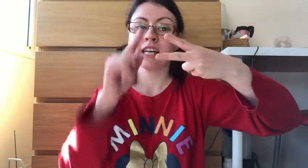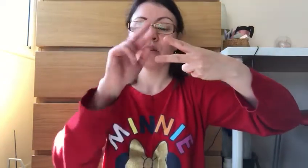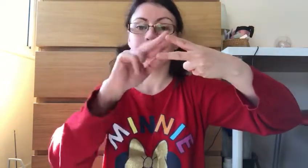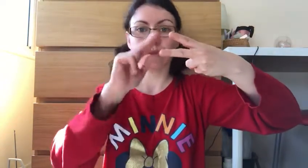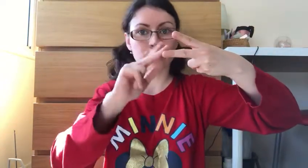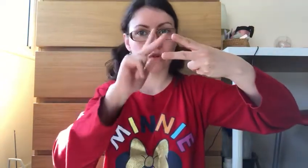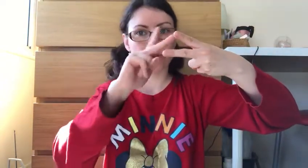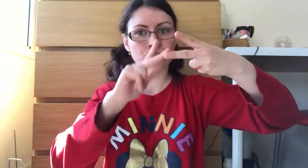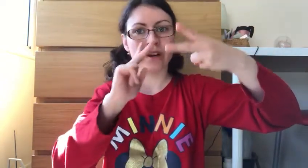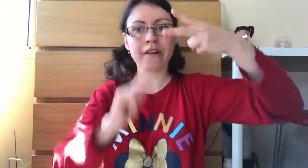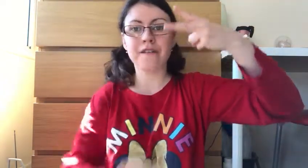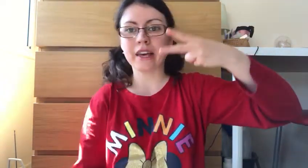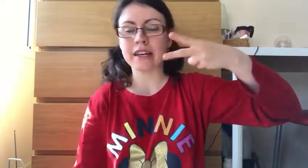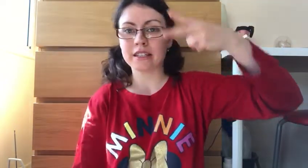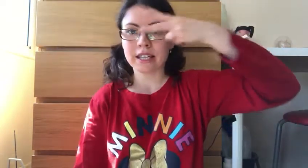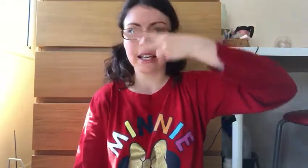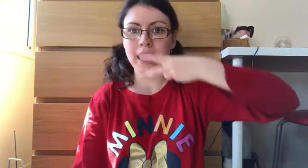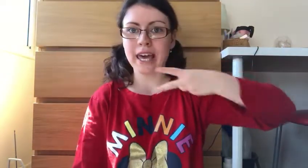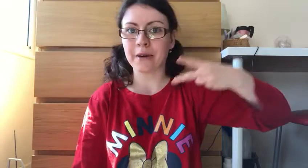with those two fingers here.